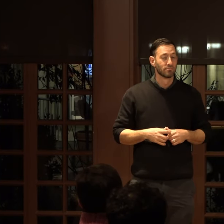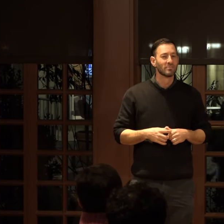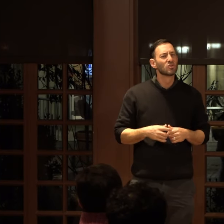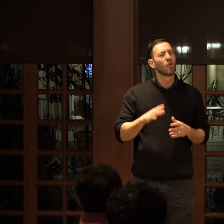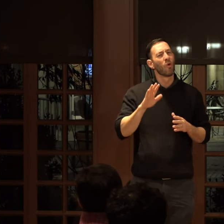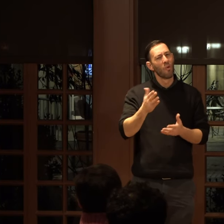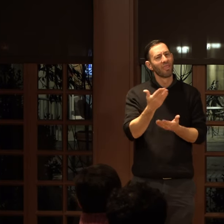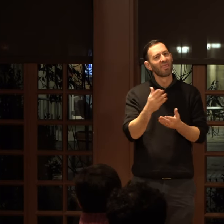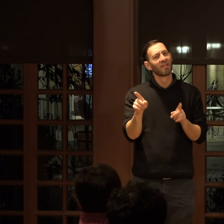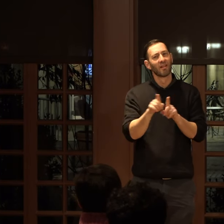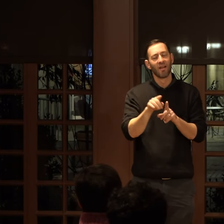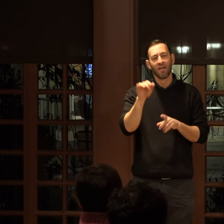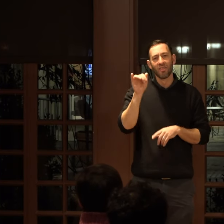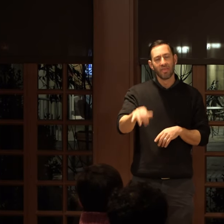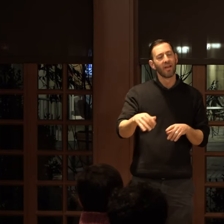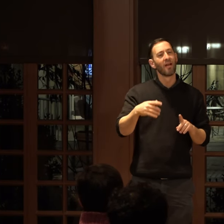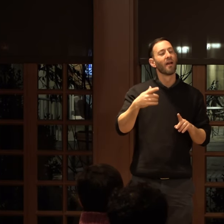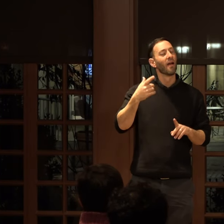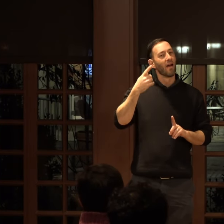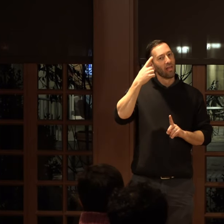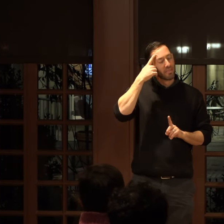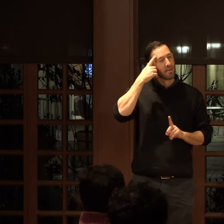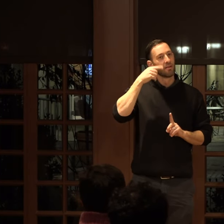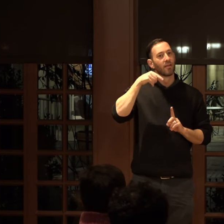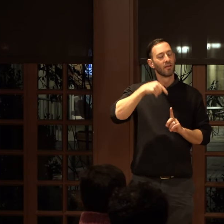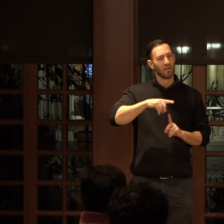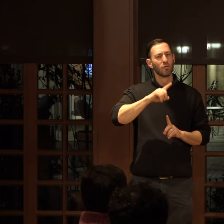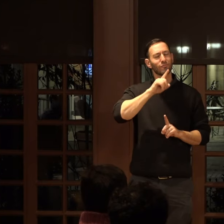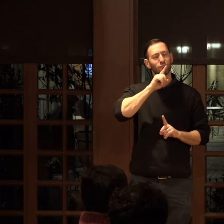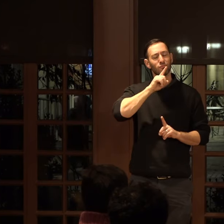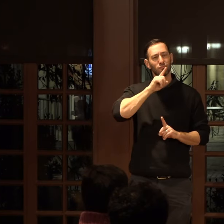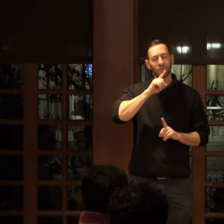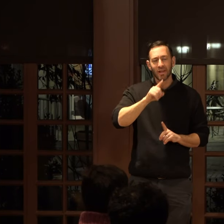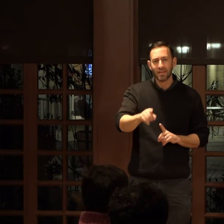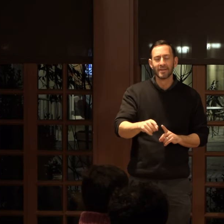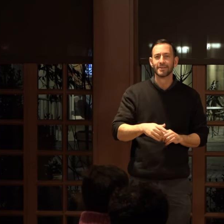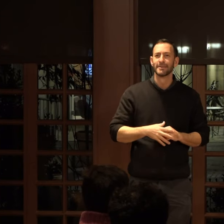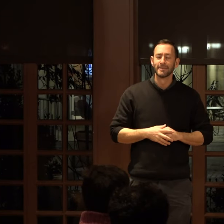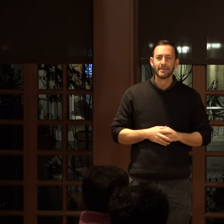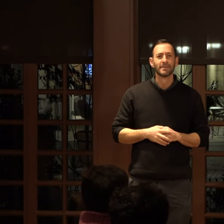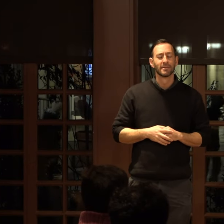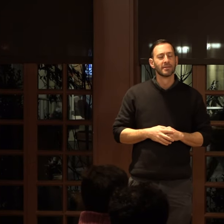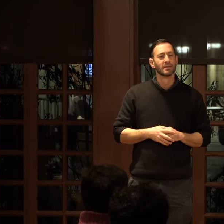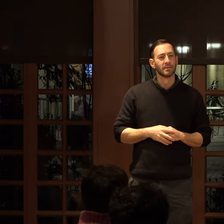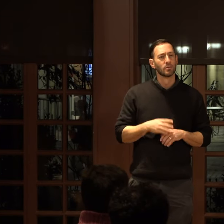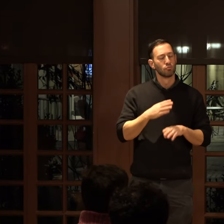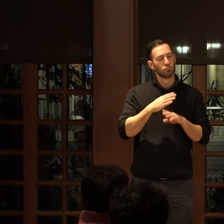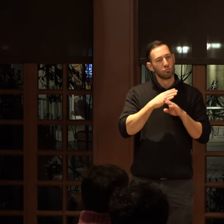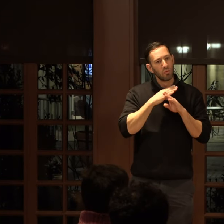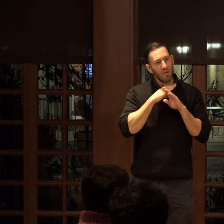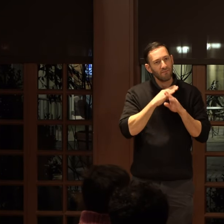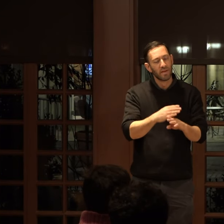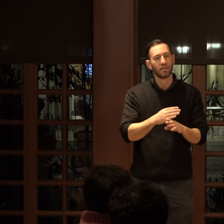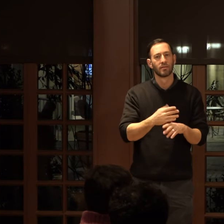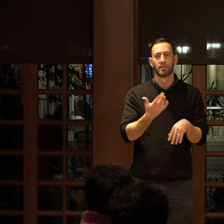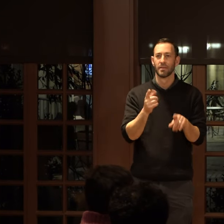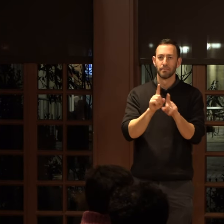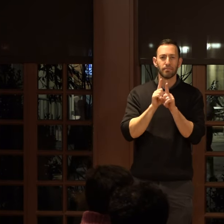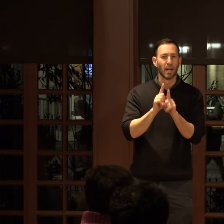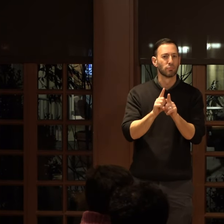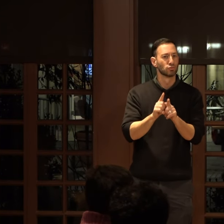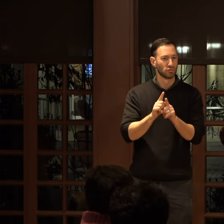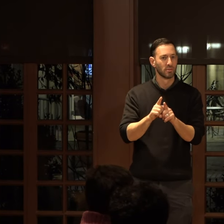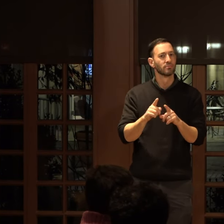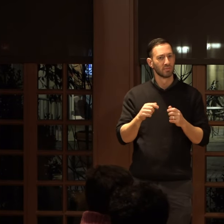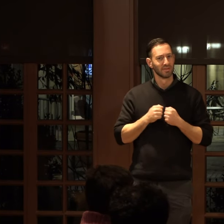So things like that I think have really, really prevented mentorship in the way